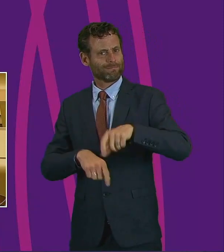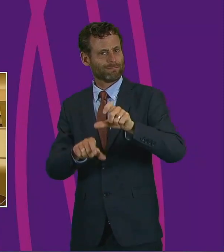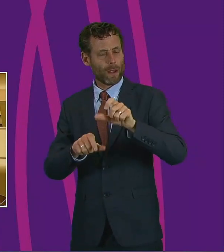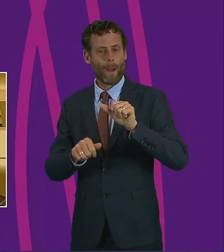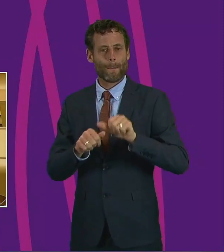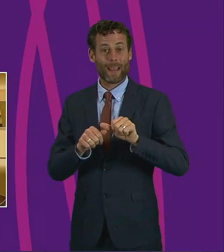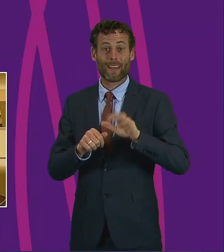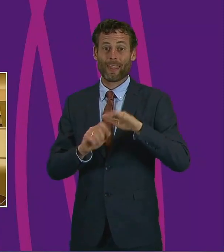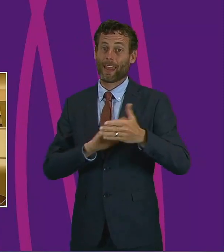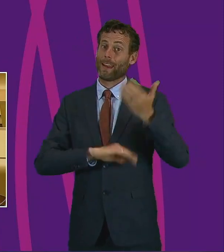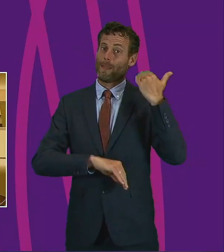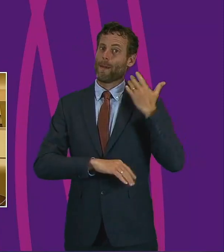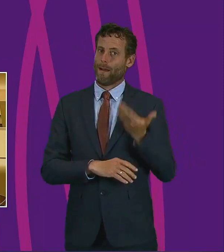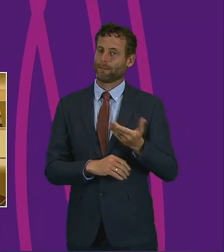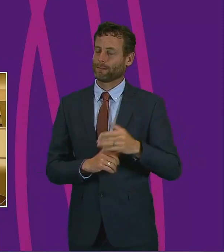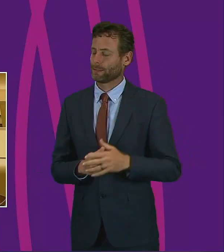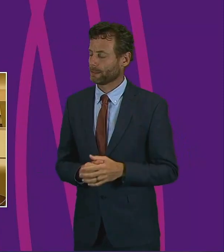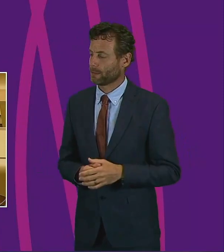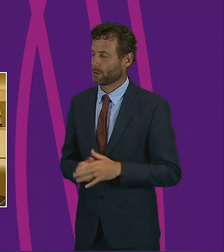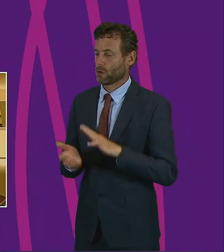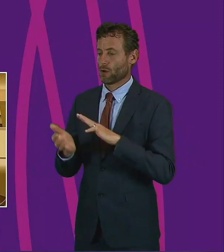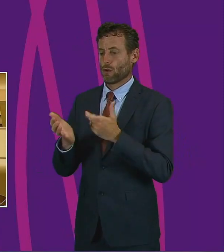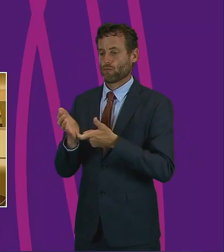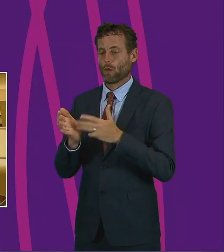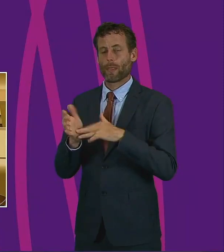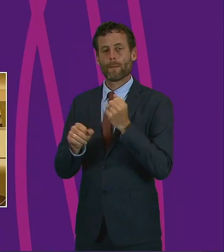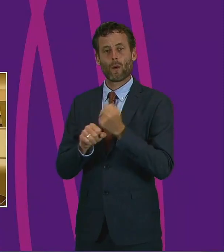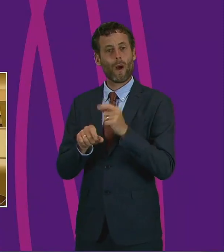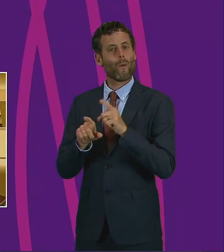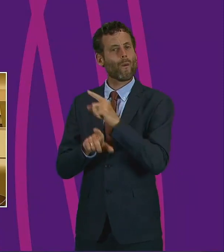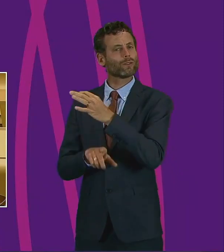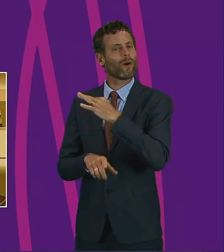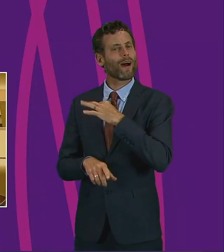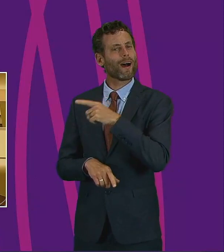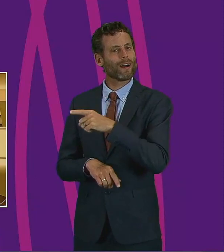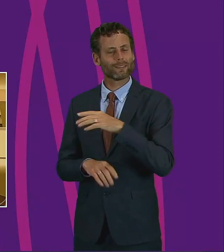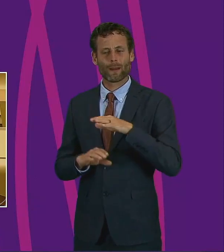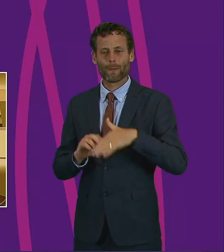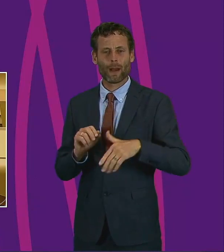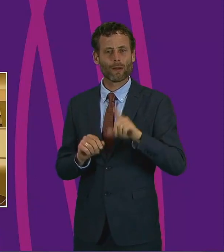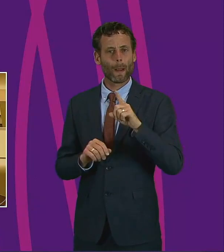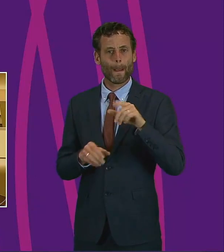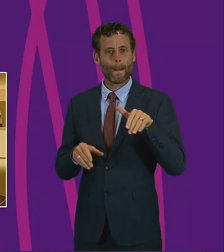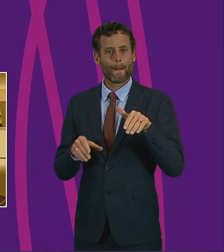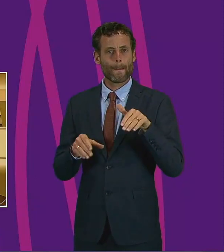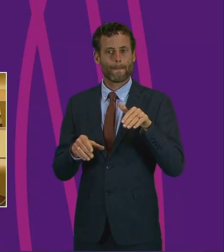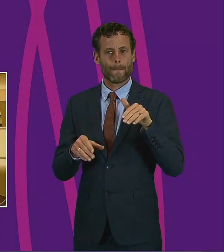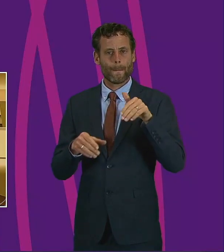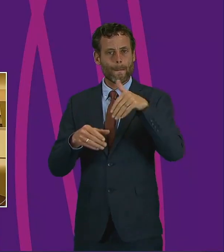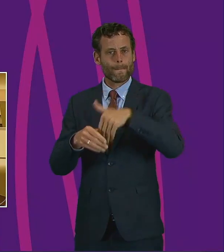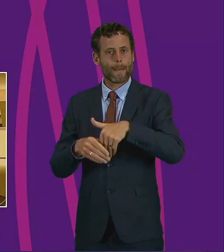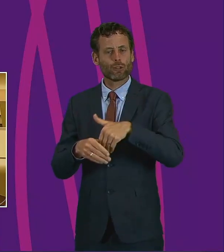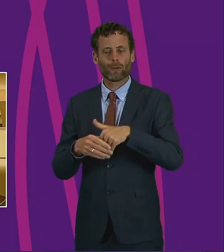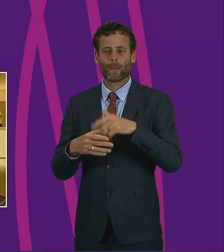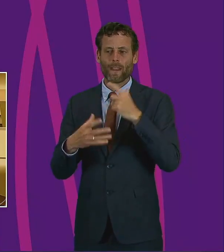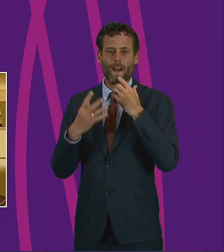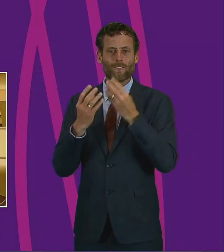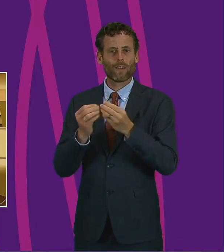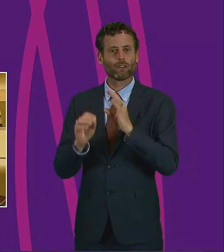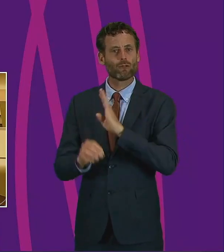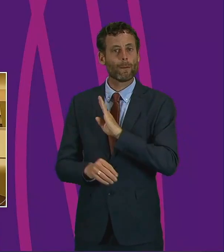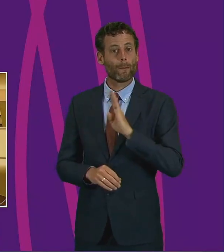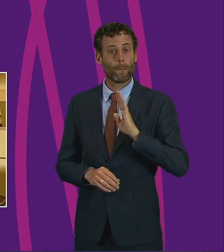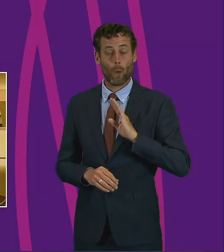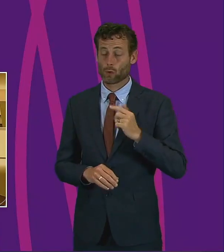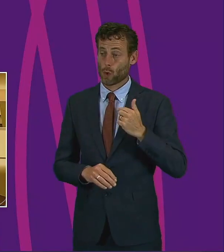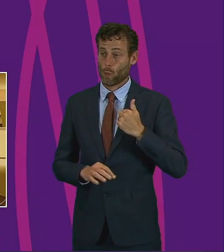done in the past. Ruth Maguire also asked about the membership of the advisory board. I would stress that we have not